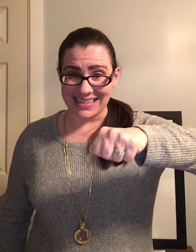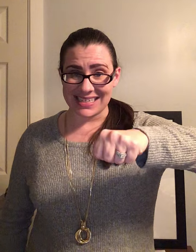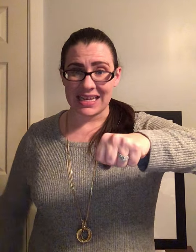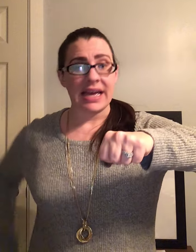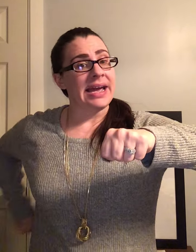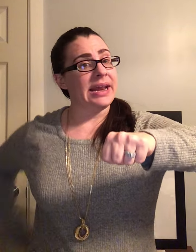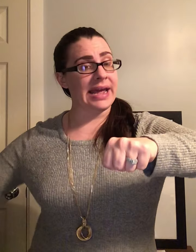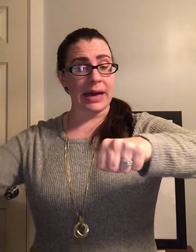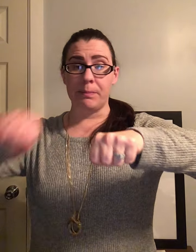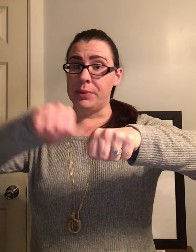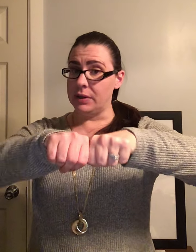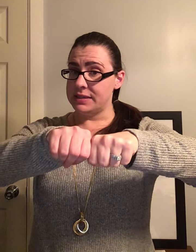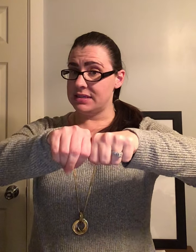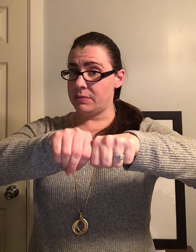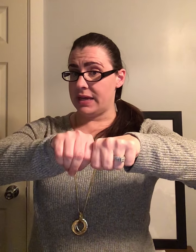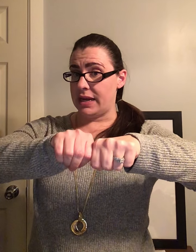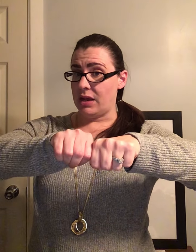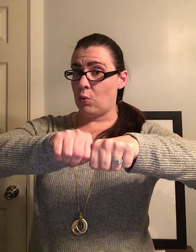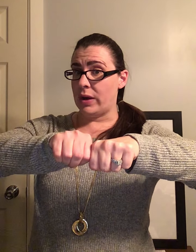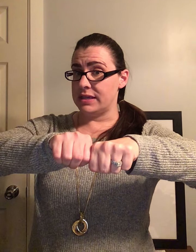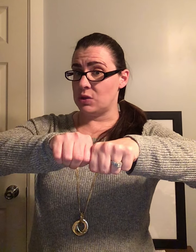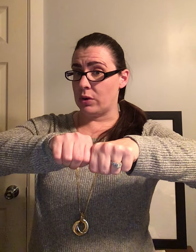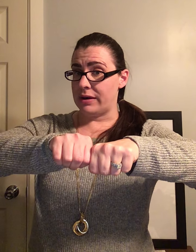and I add b to the beginning, what is the word?